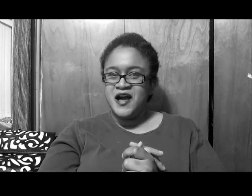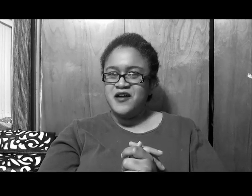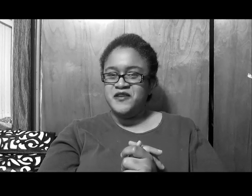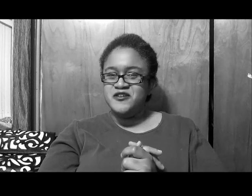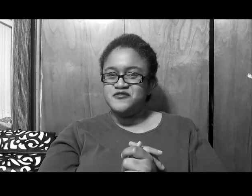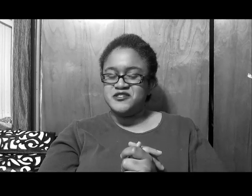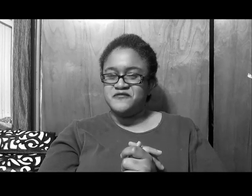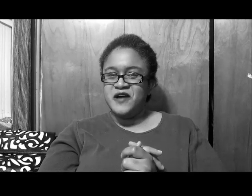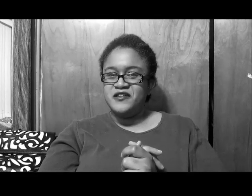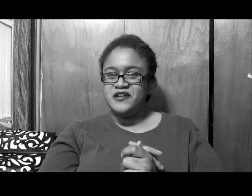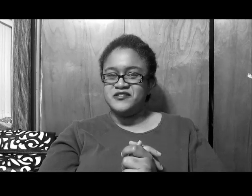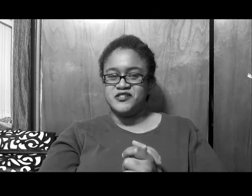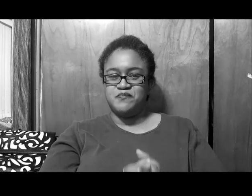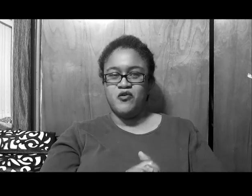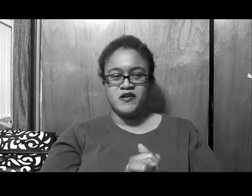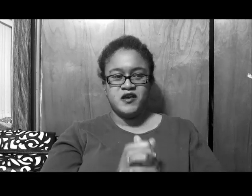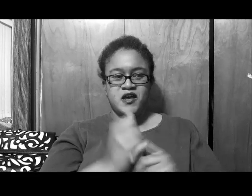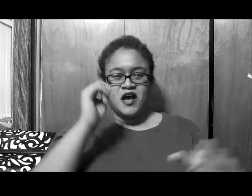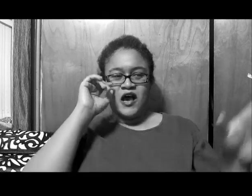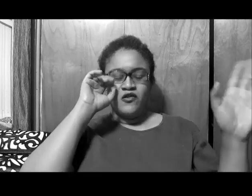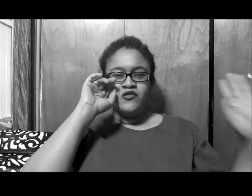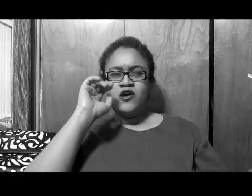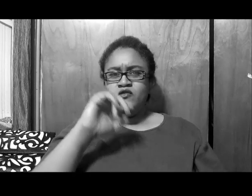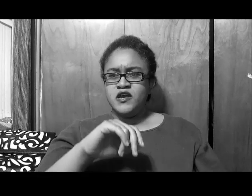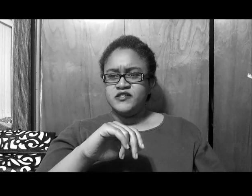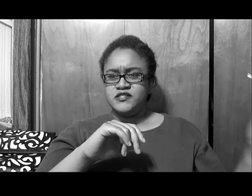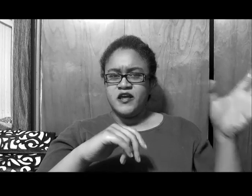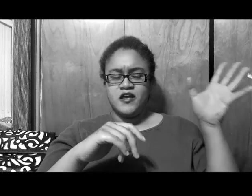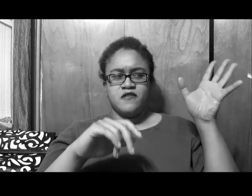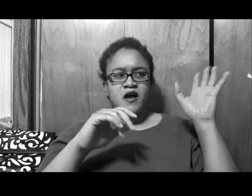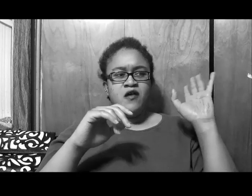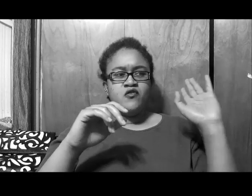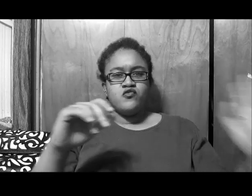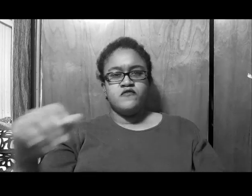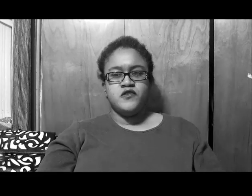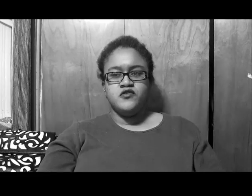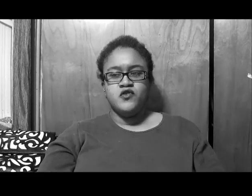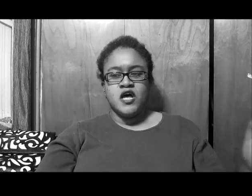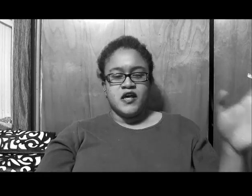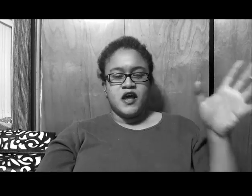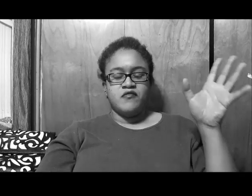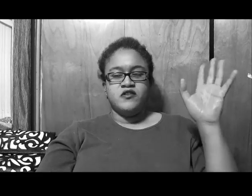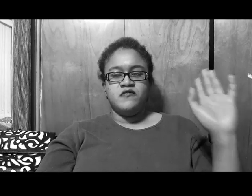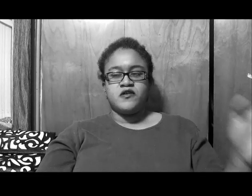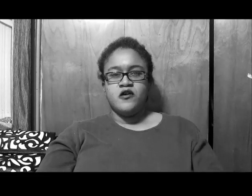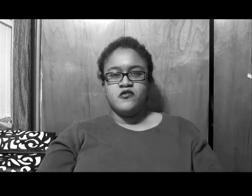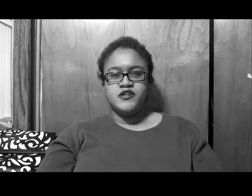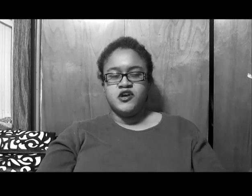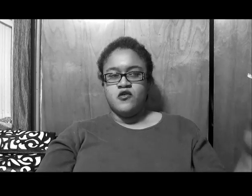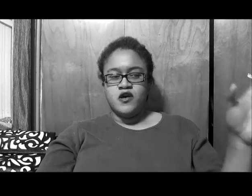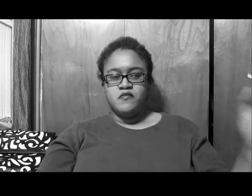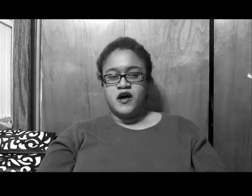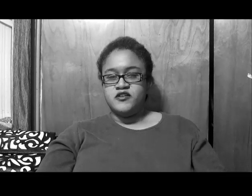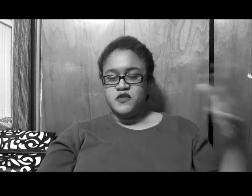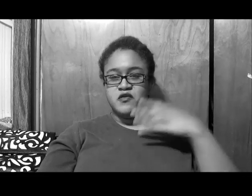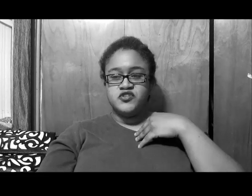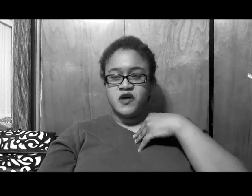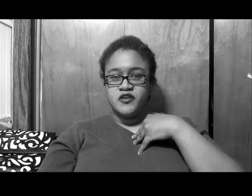5 years for us to finally get to this point. I don't know yet, say, if I'm gonna review and have enough courage or anybody else, maybe some of my